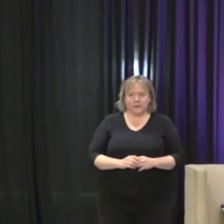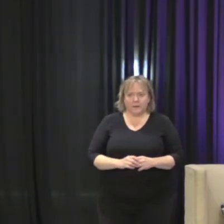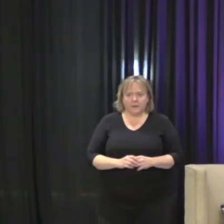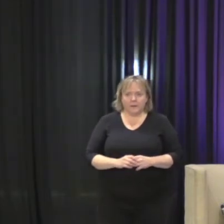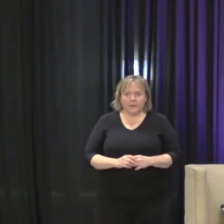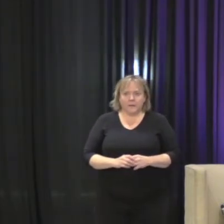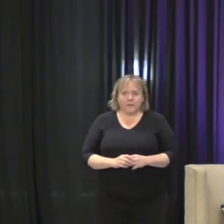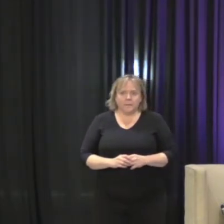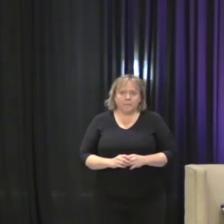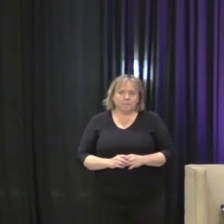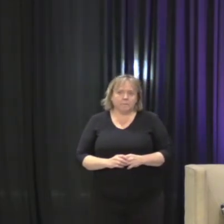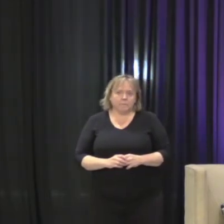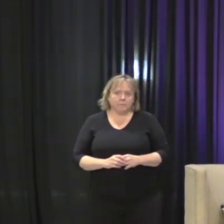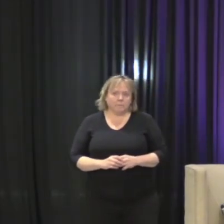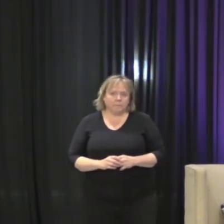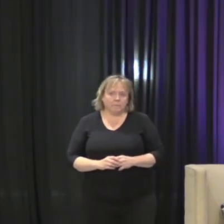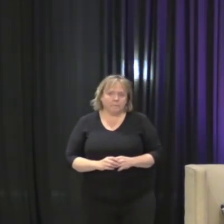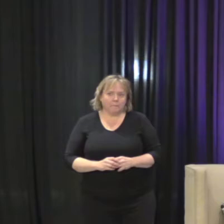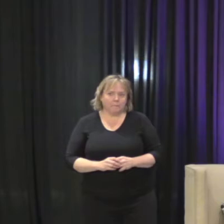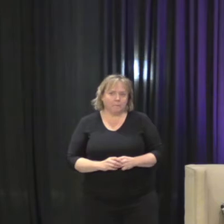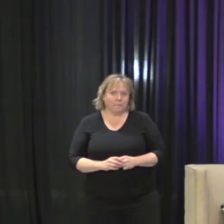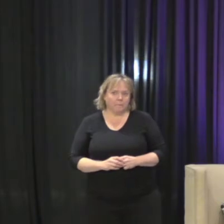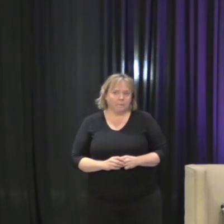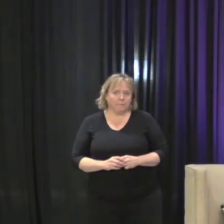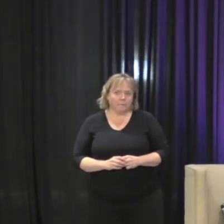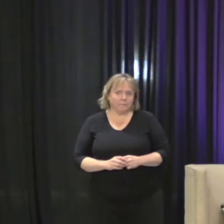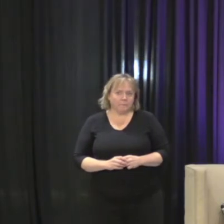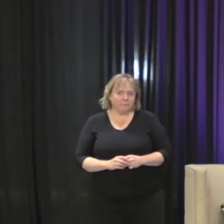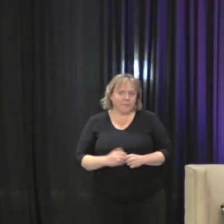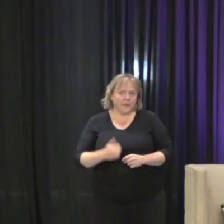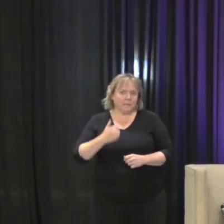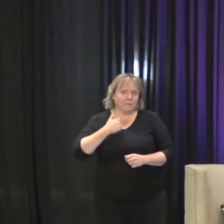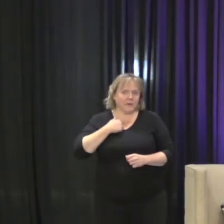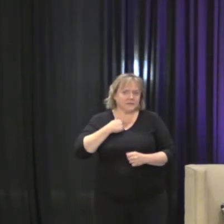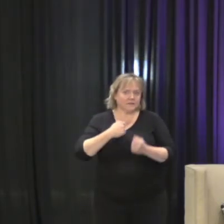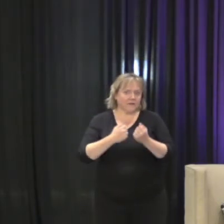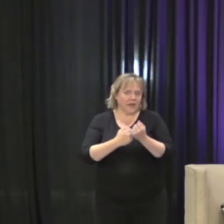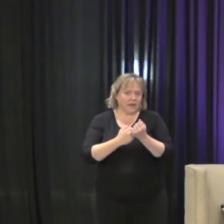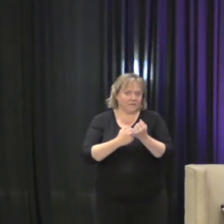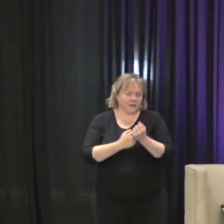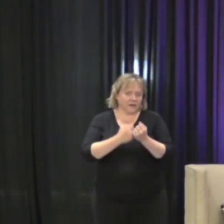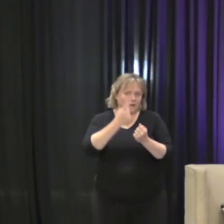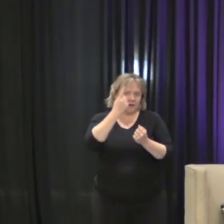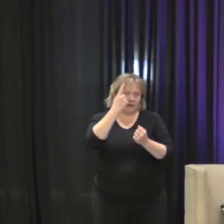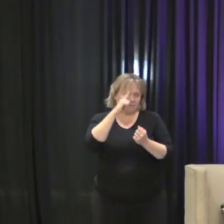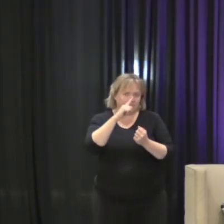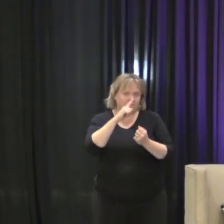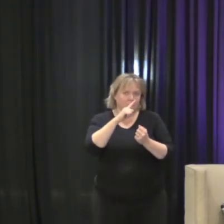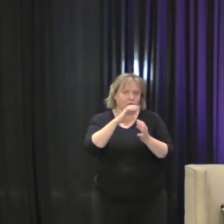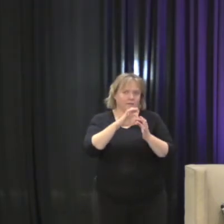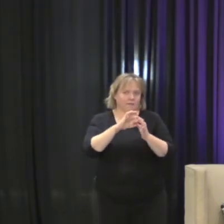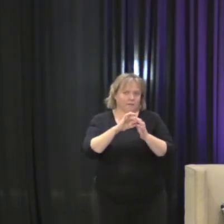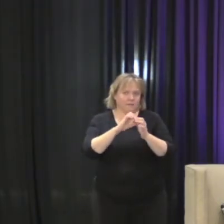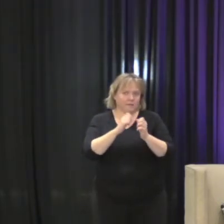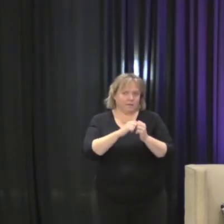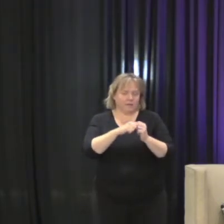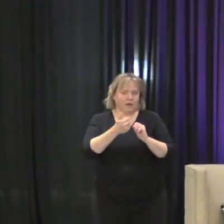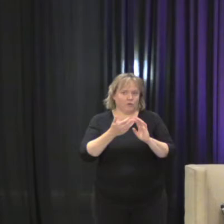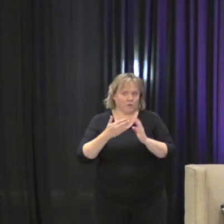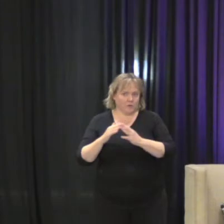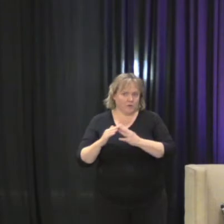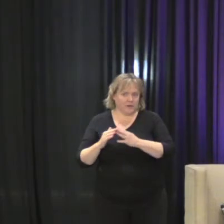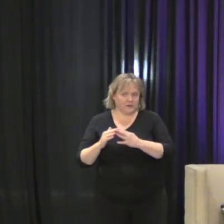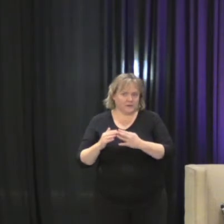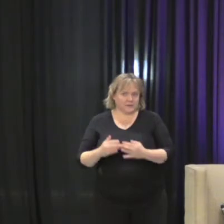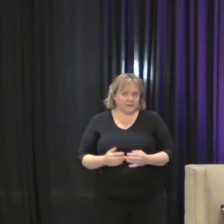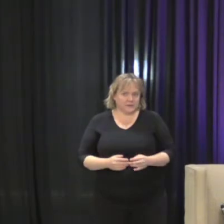I have, I'm a advocate for the kink and leather communities. And I wanted to see